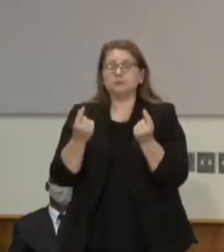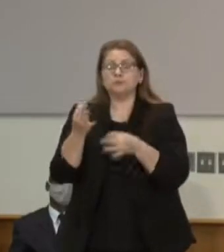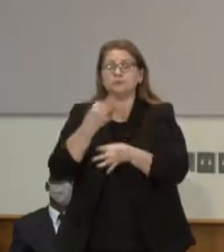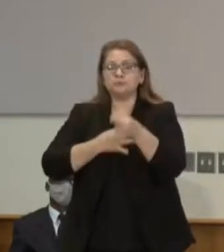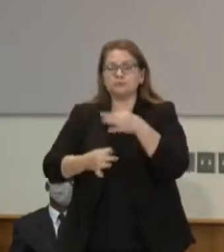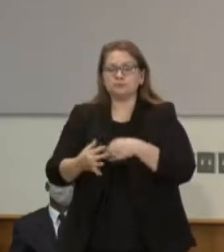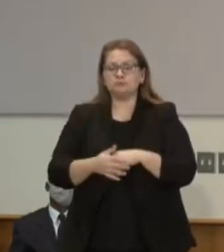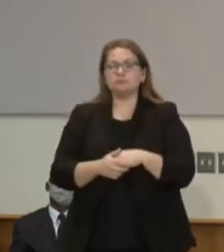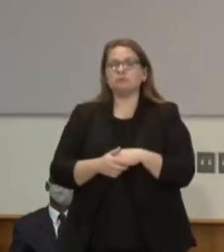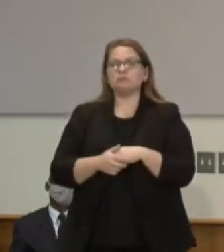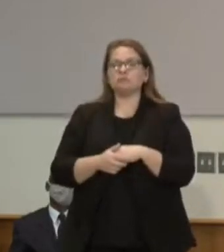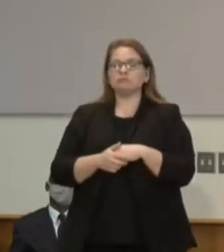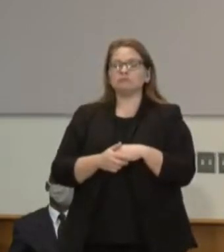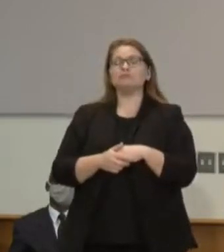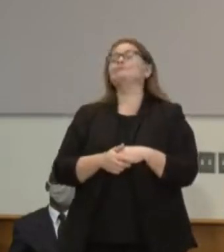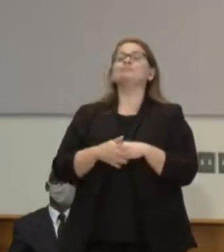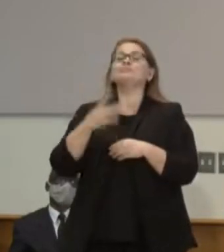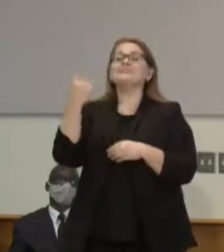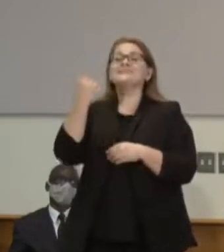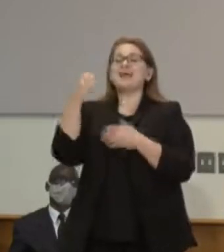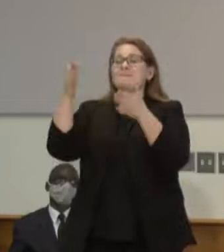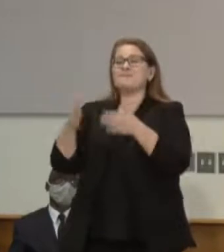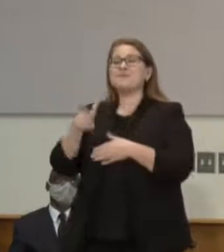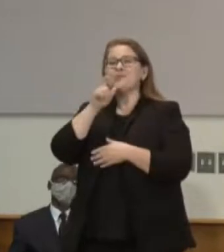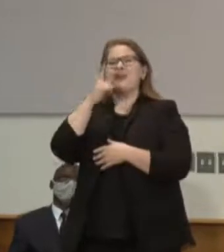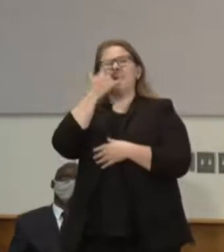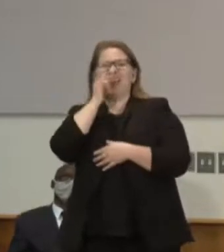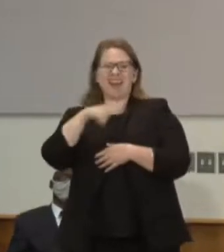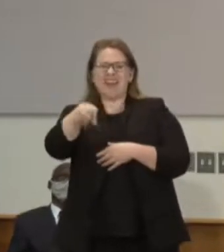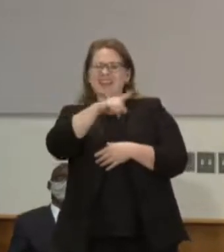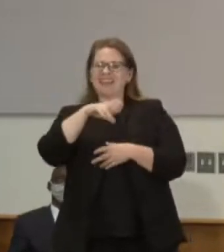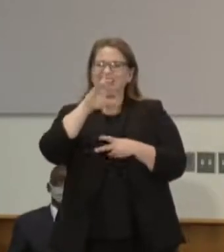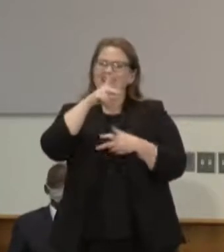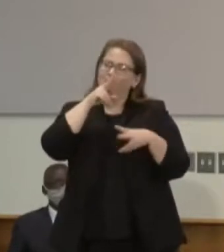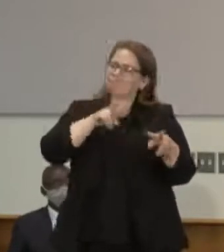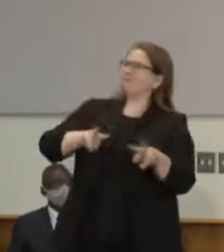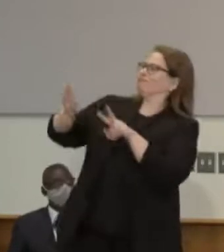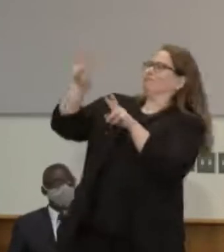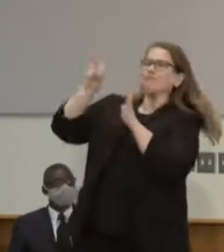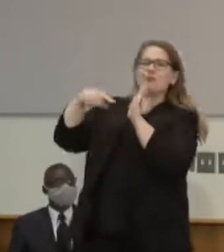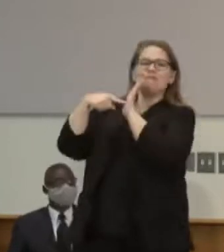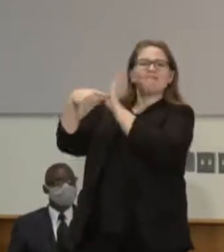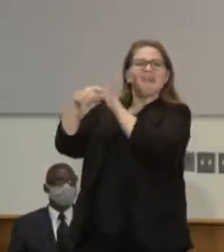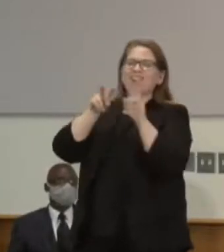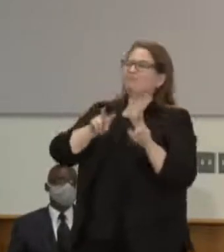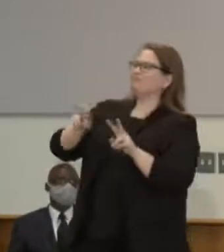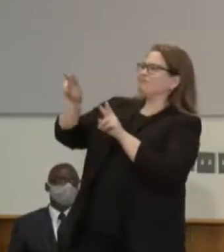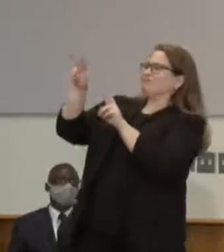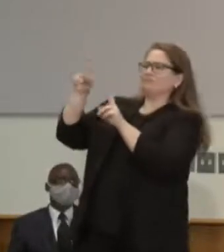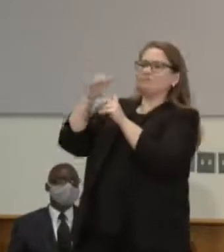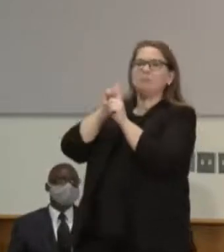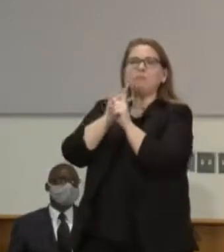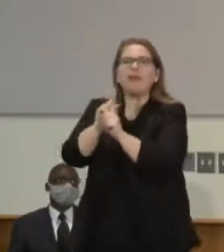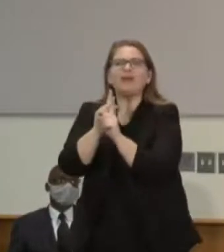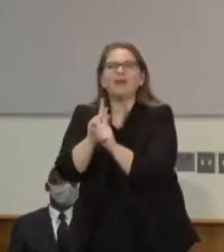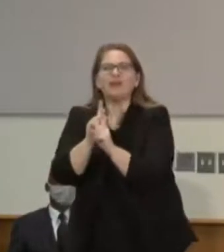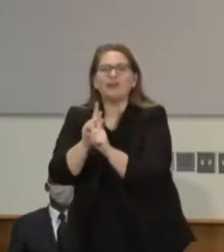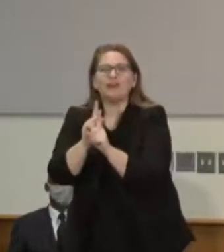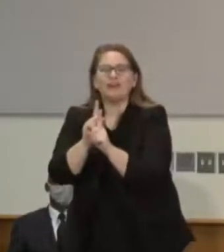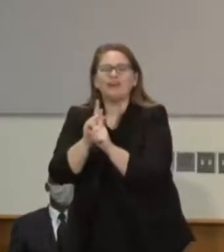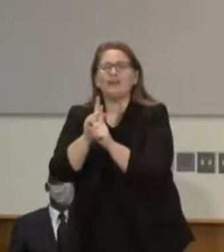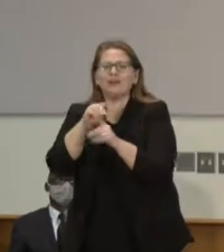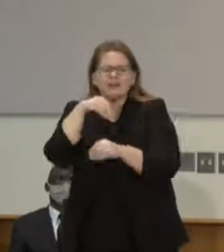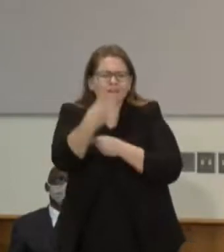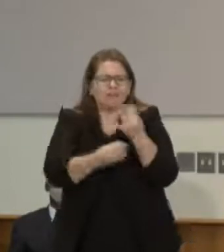they trust and who they trust, would show up, become a mentor to them, give them resources, make sure they're doing well in school.